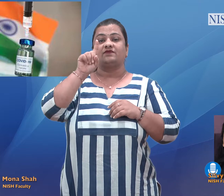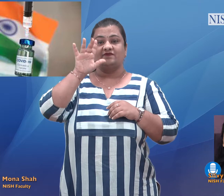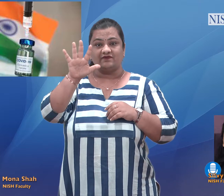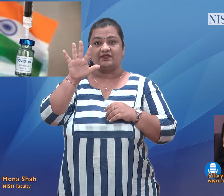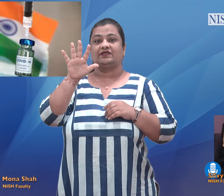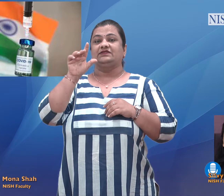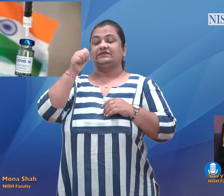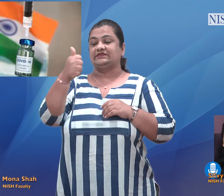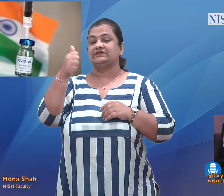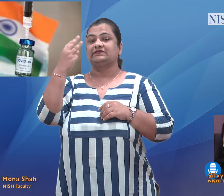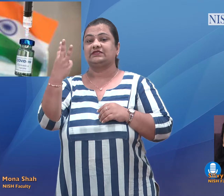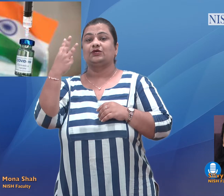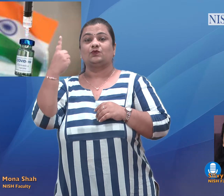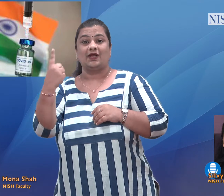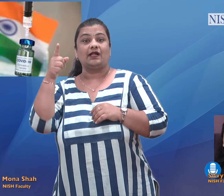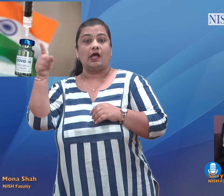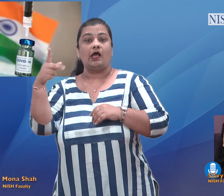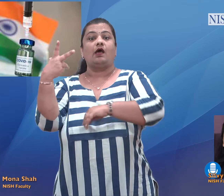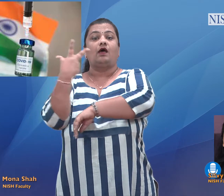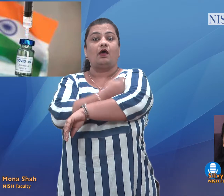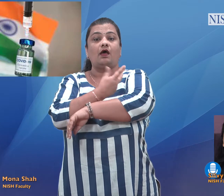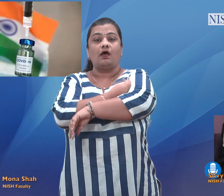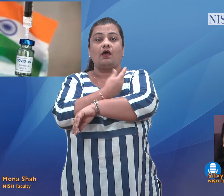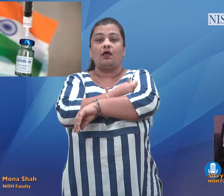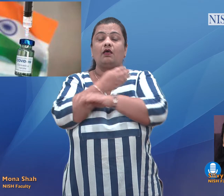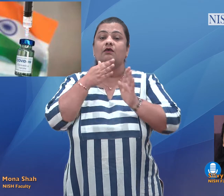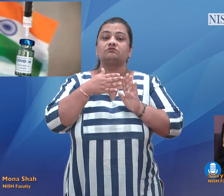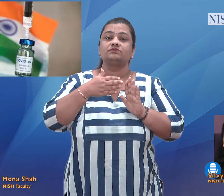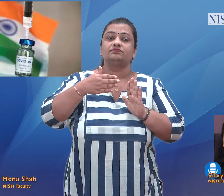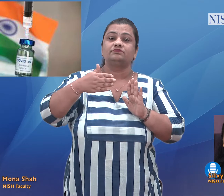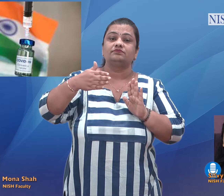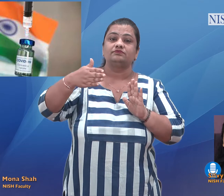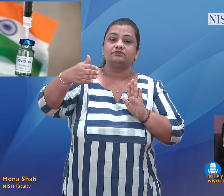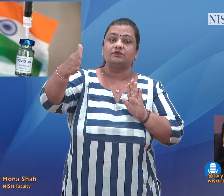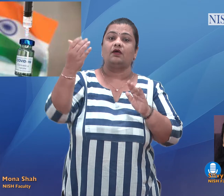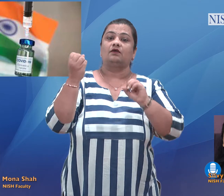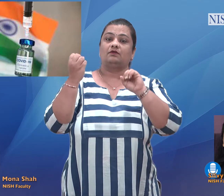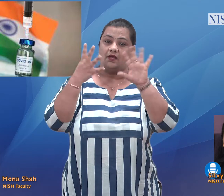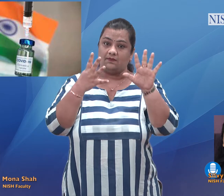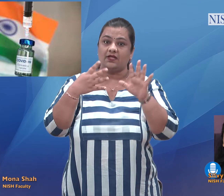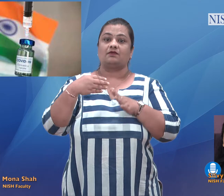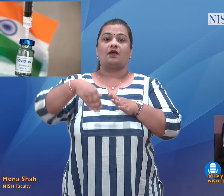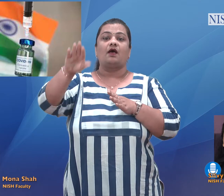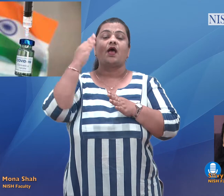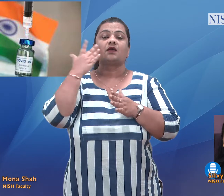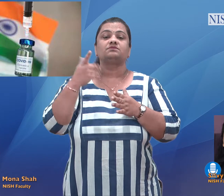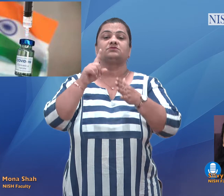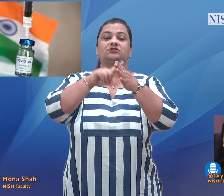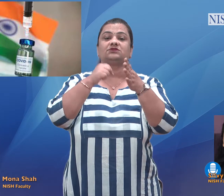across the country from the start of the drive on January 16, 2021. It took the country almost